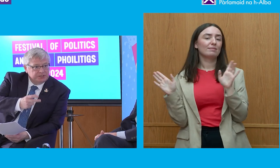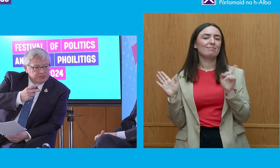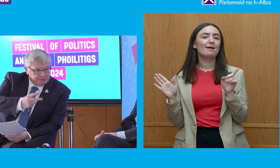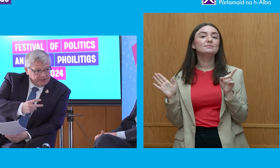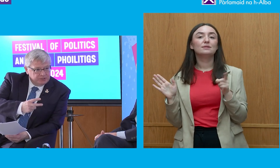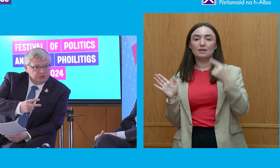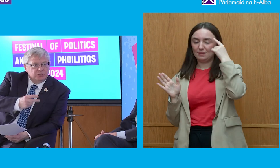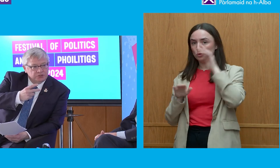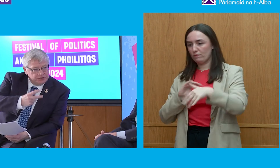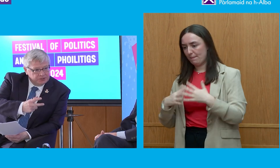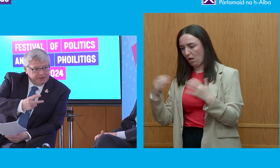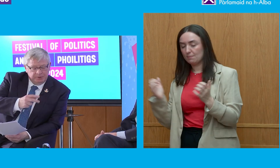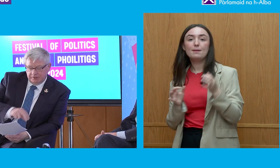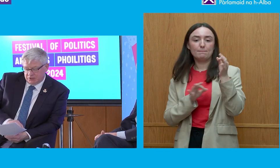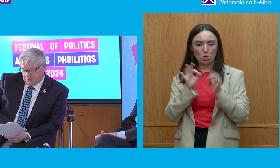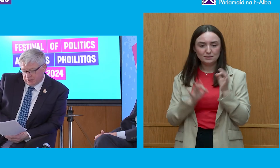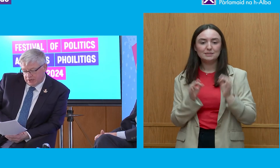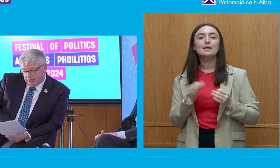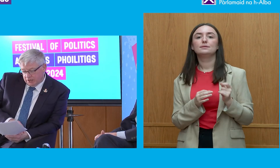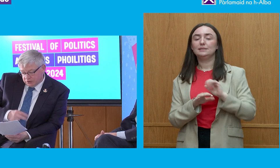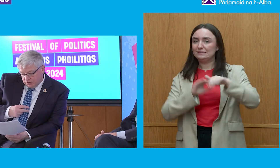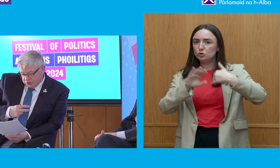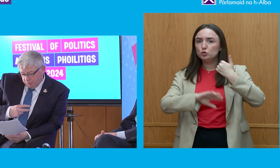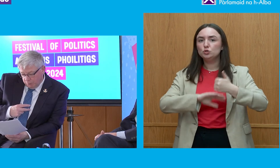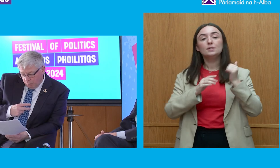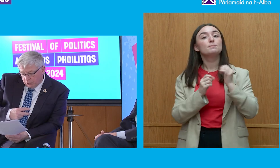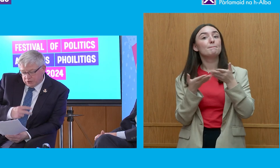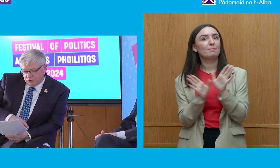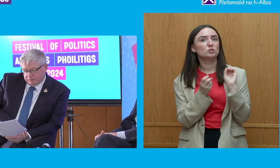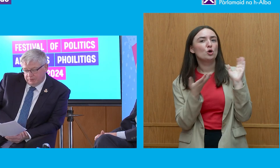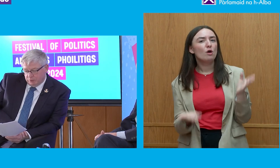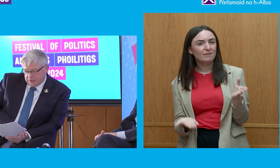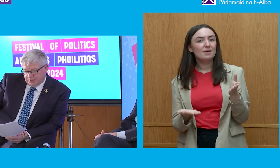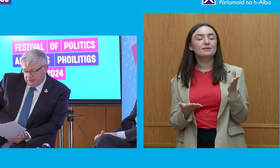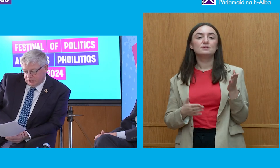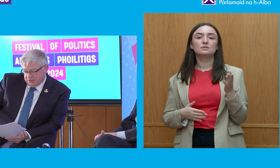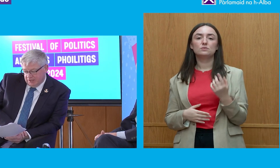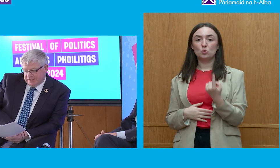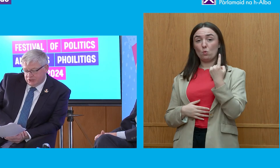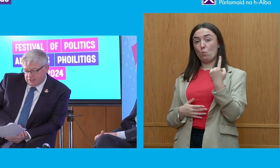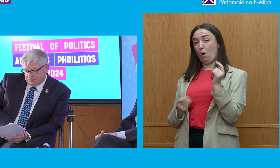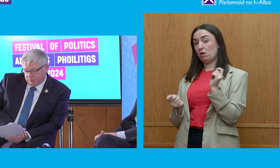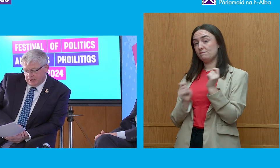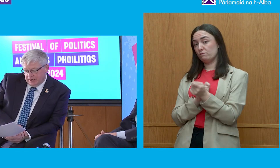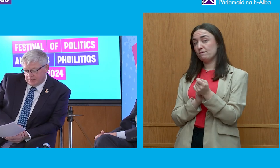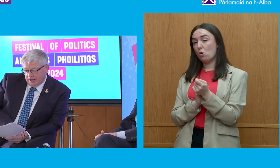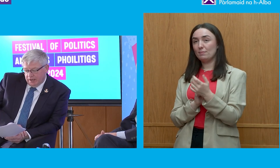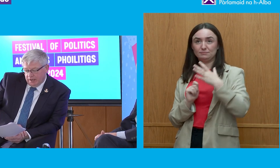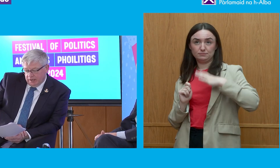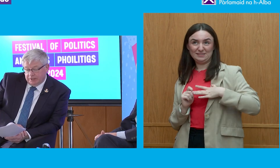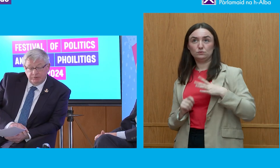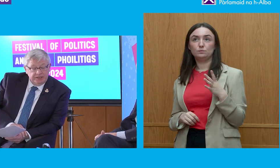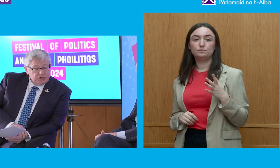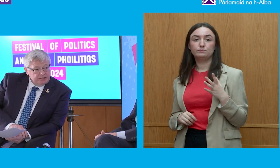it's about politics, it's about institutions, it's about public service. So what are the sort of reforms and initiatives we need?